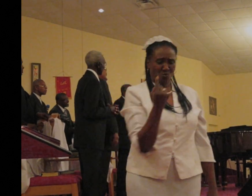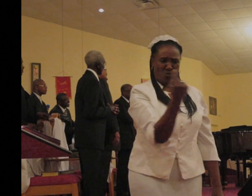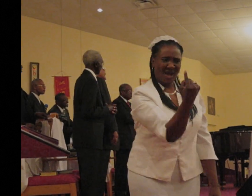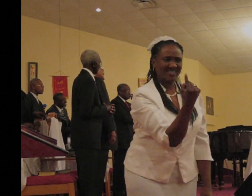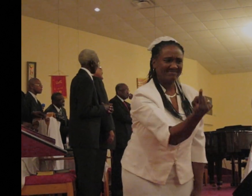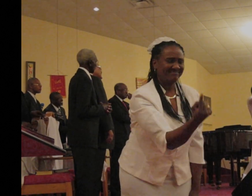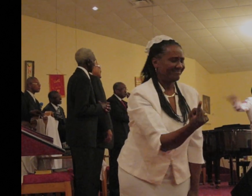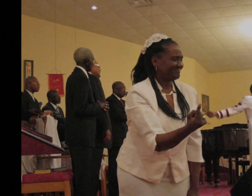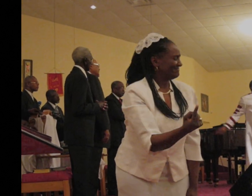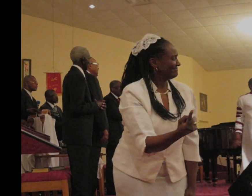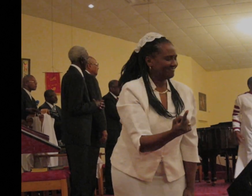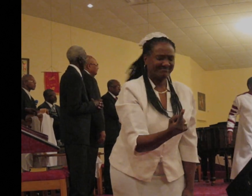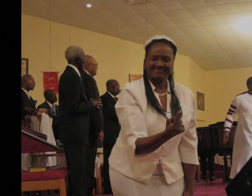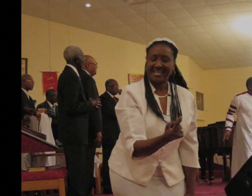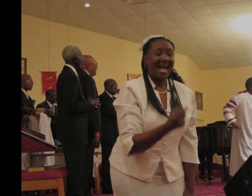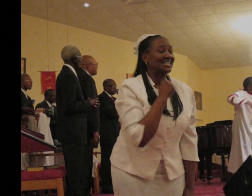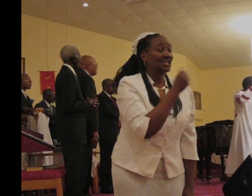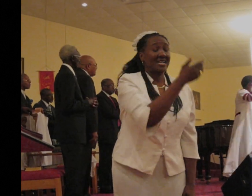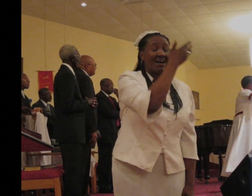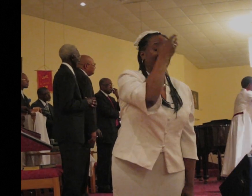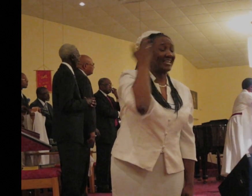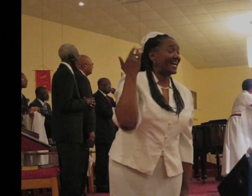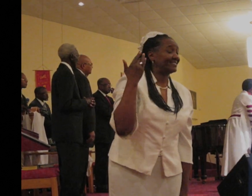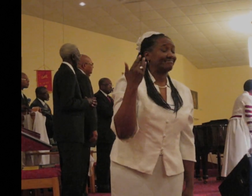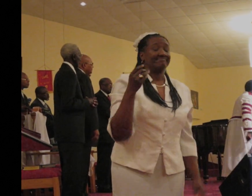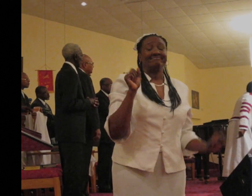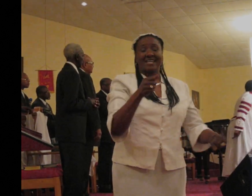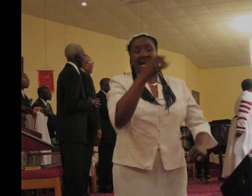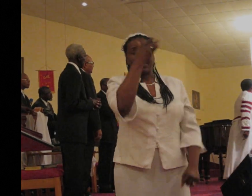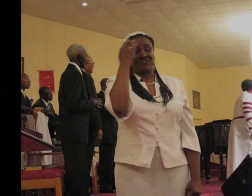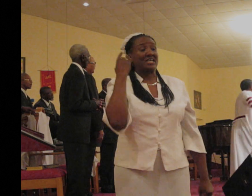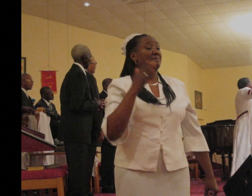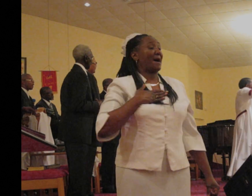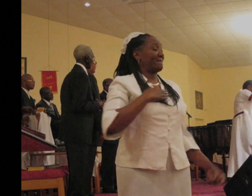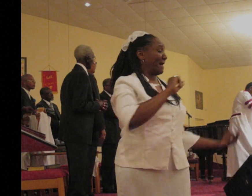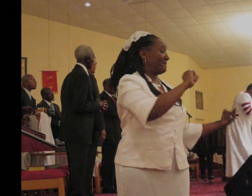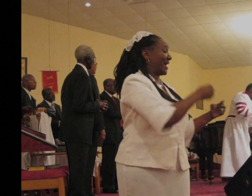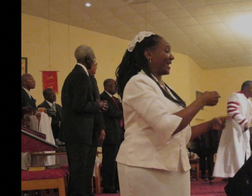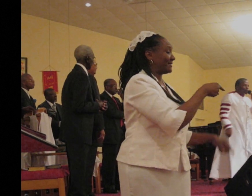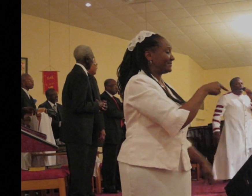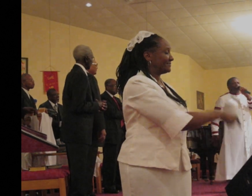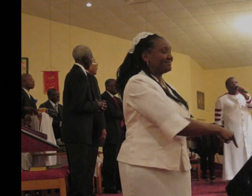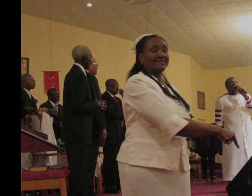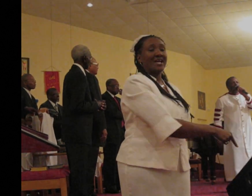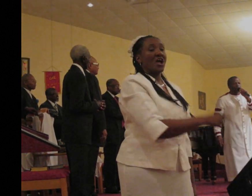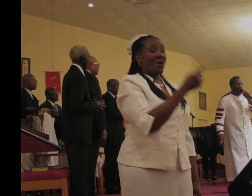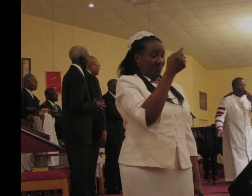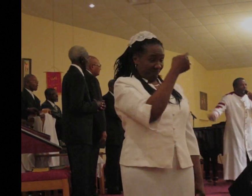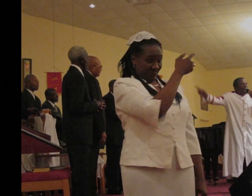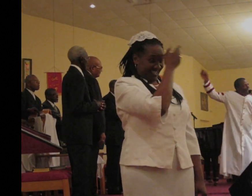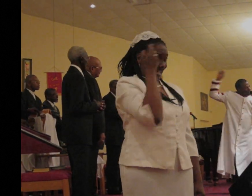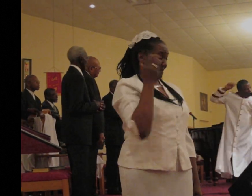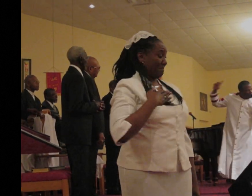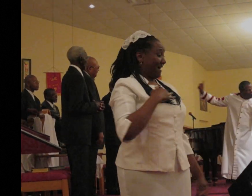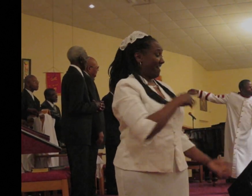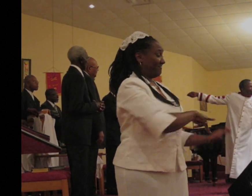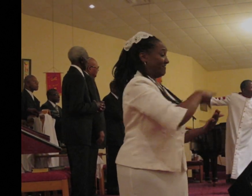I shall not forget. I can forget about pain. I can forget about failure. I can forget about